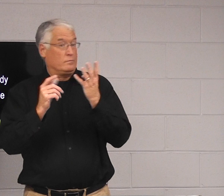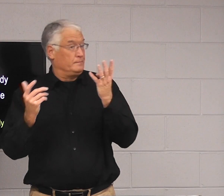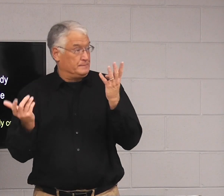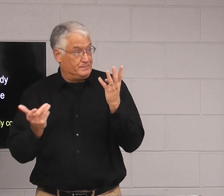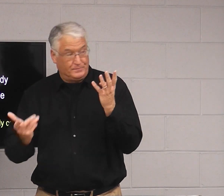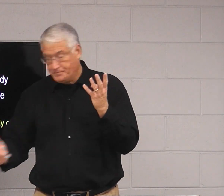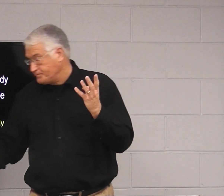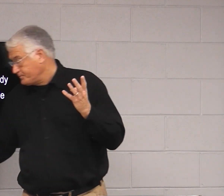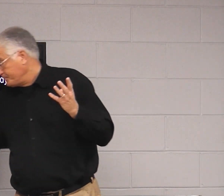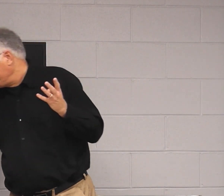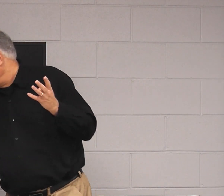And the fourth thing.